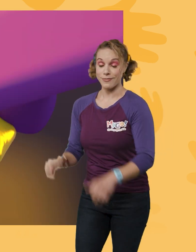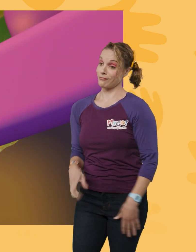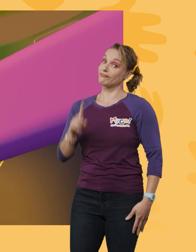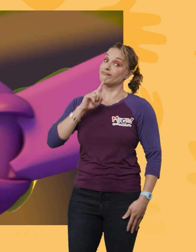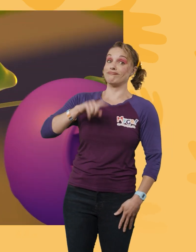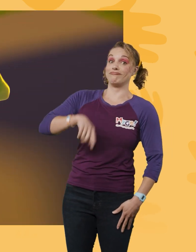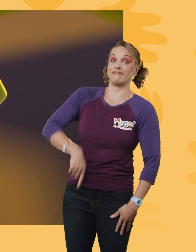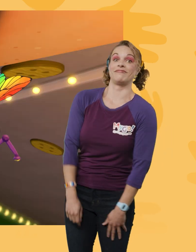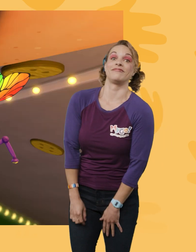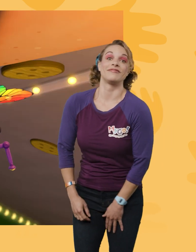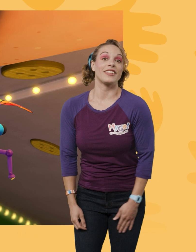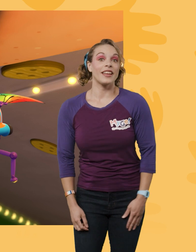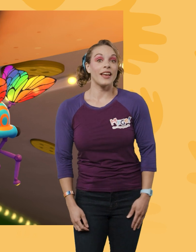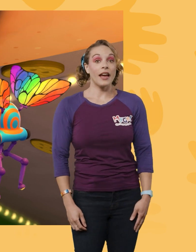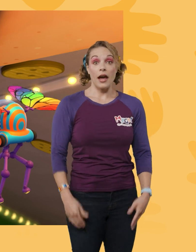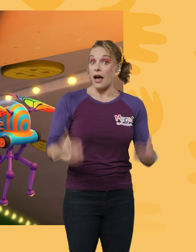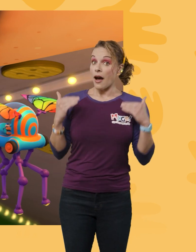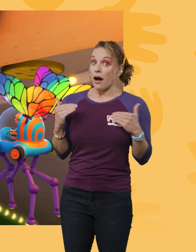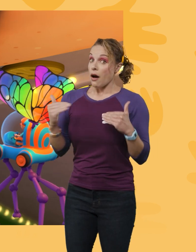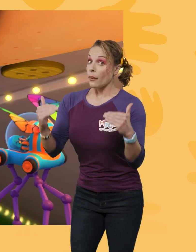do! Here goes!